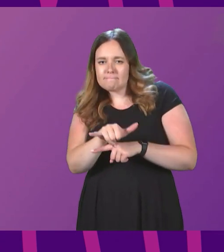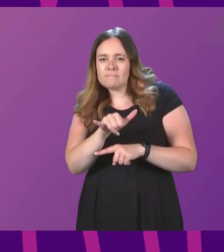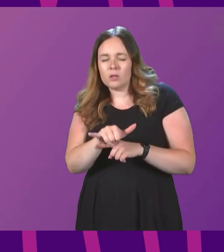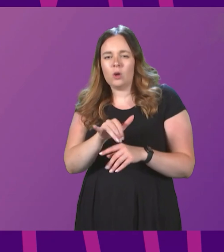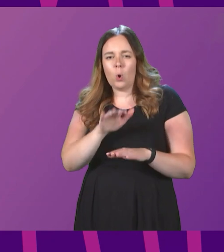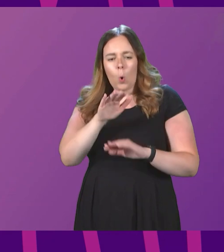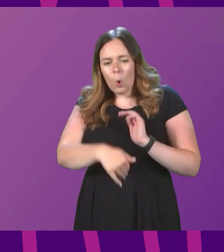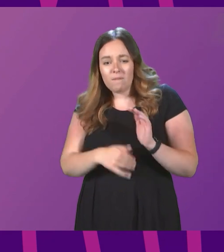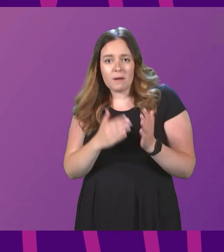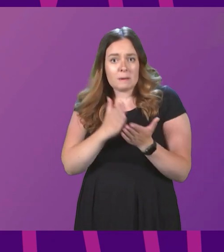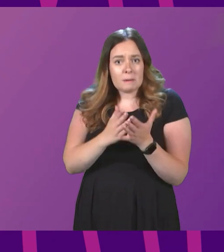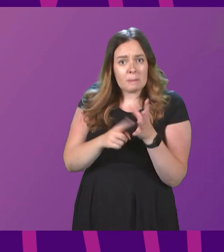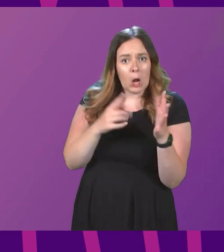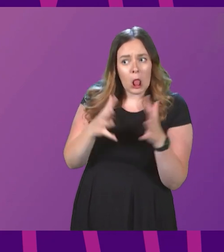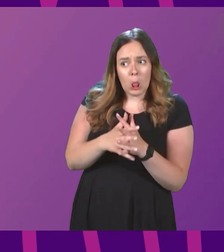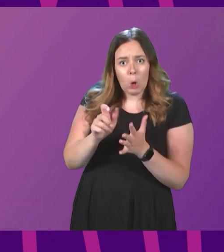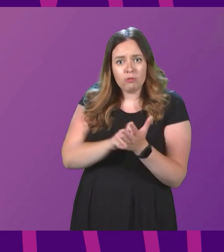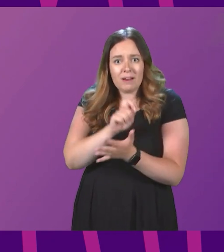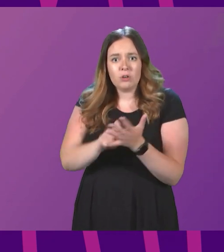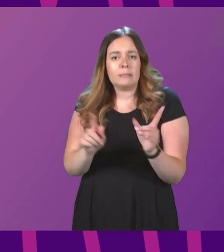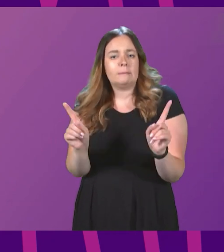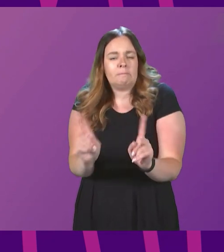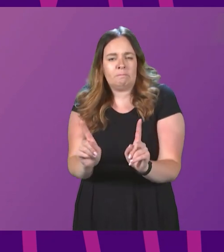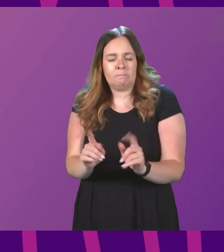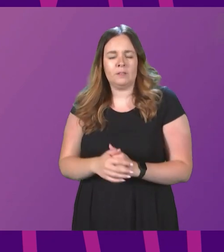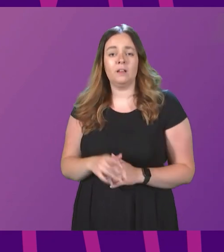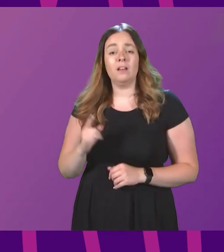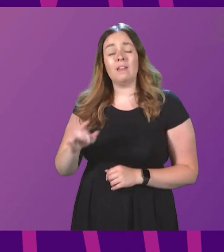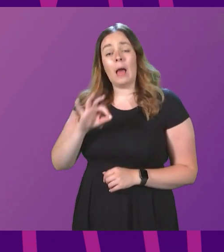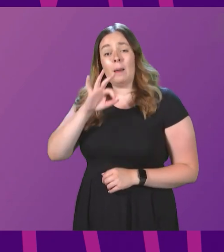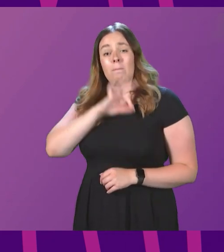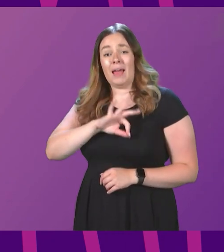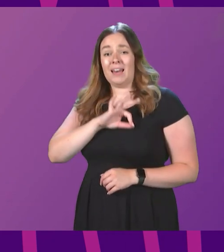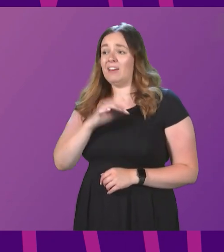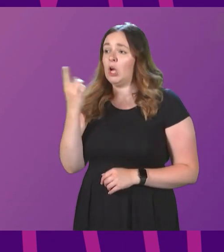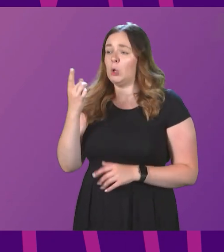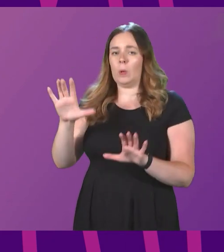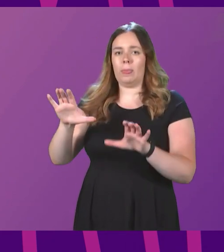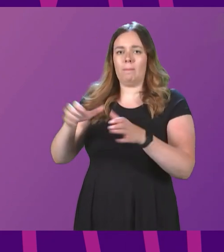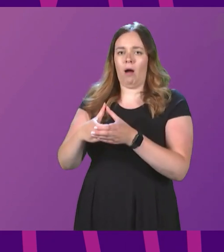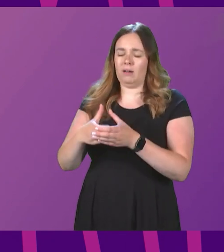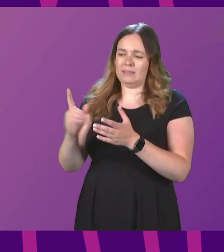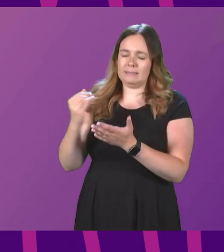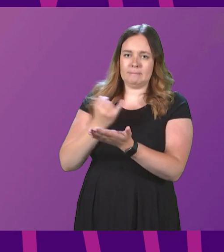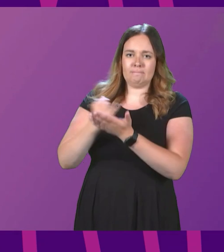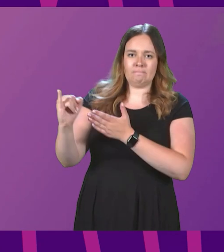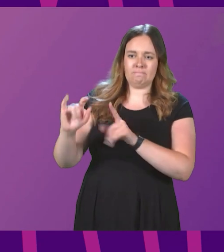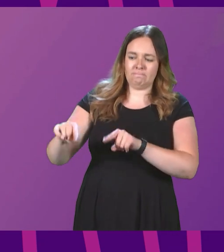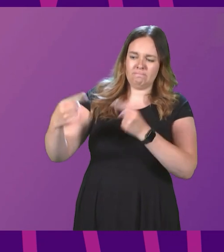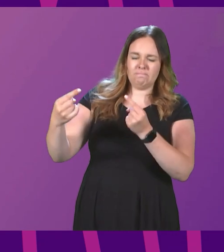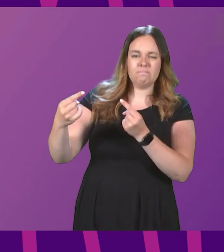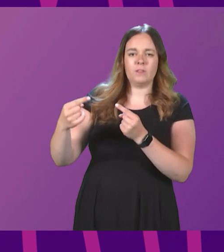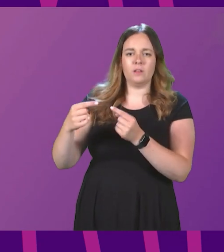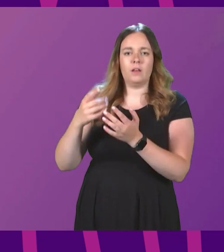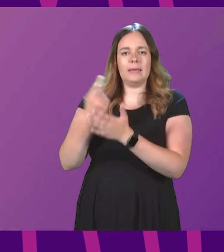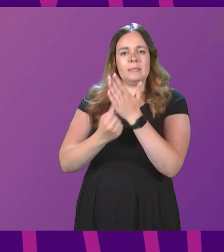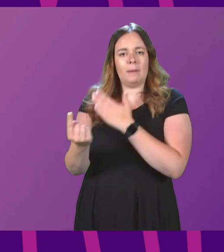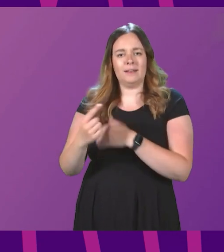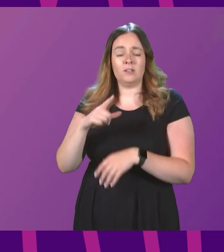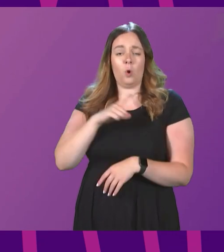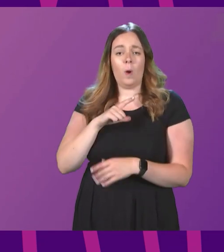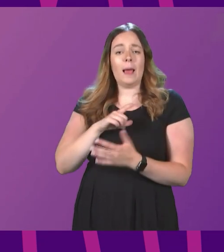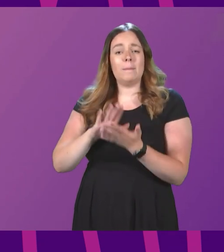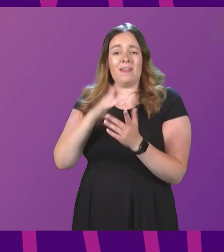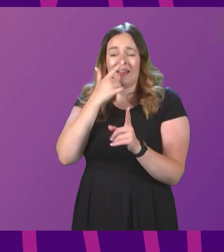lawful basis for the referendum. That benefits only those parties opposed to independence because it allows them to avoid the